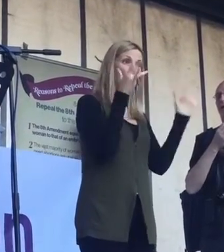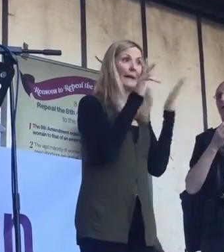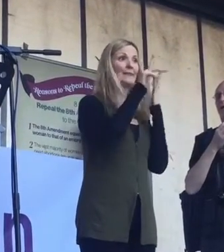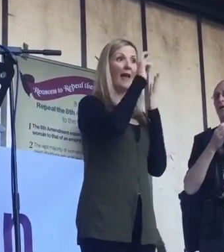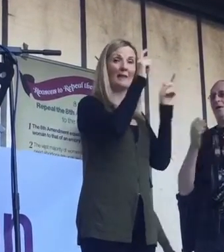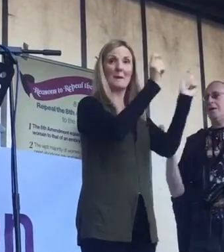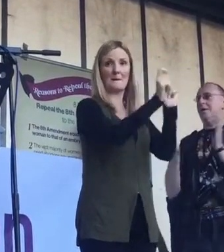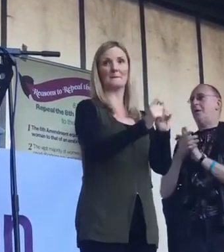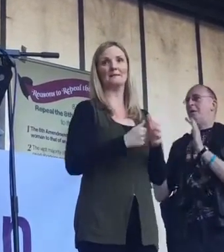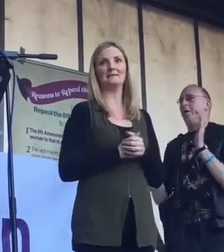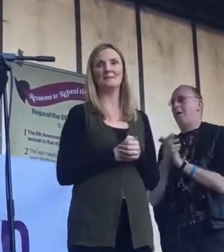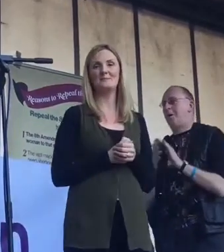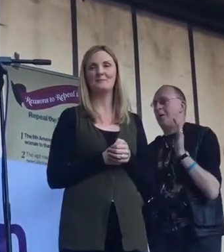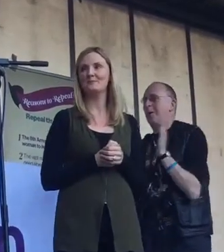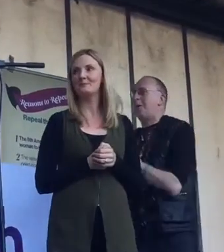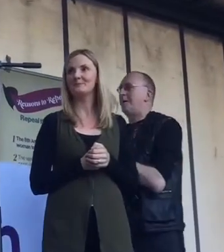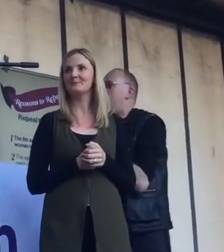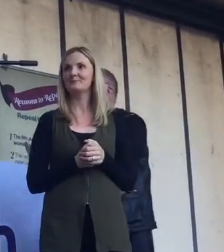Amendment